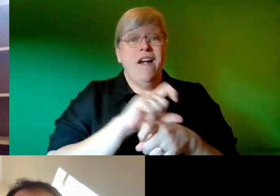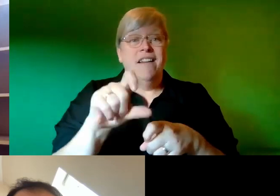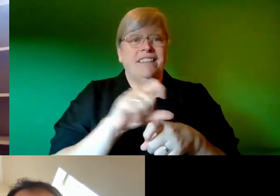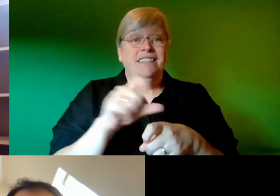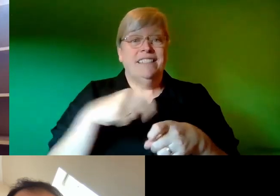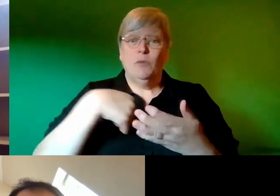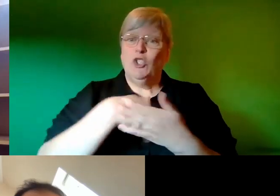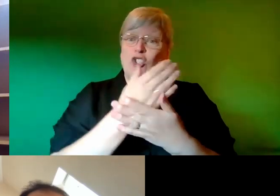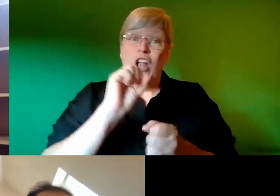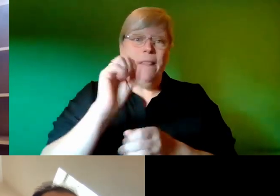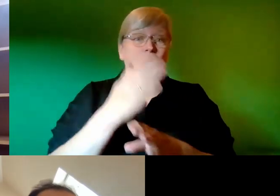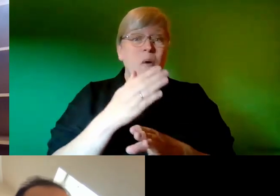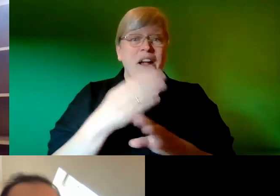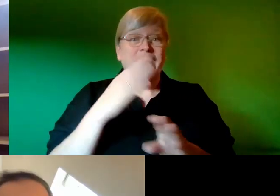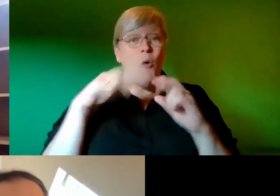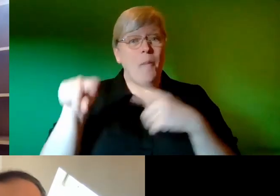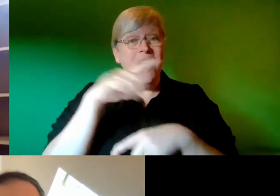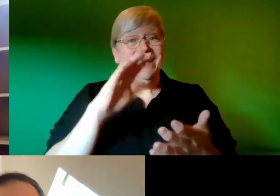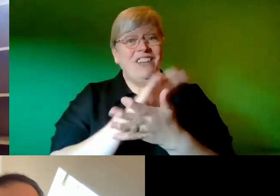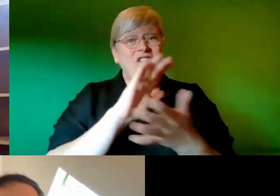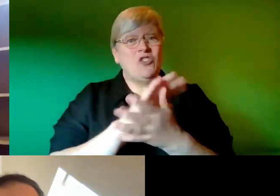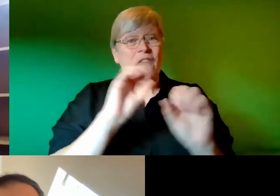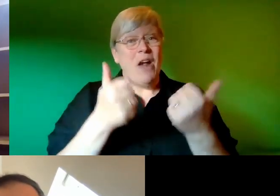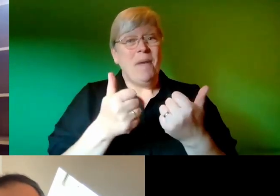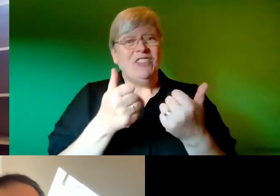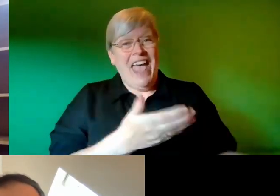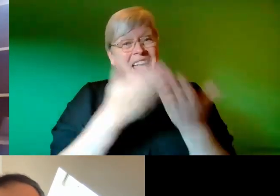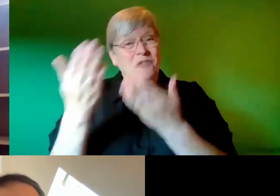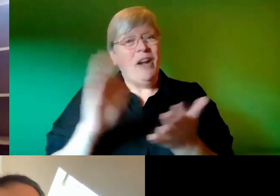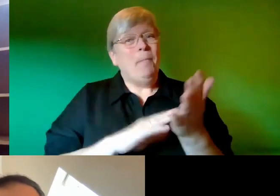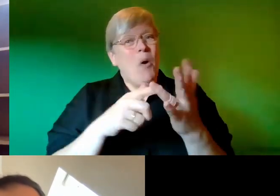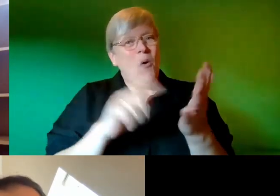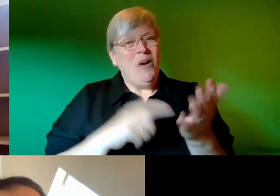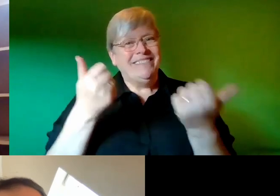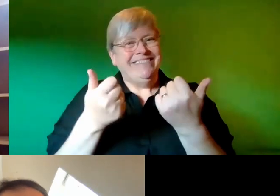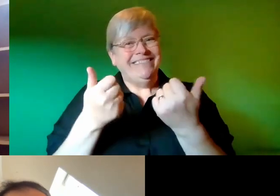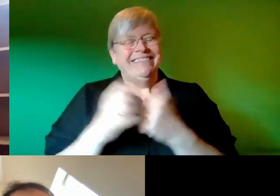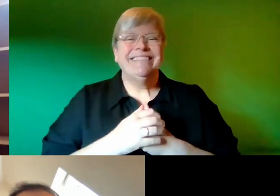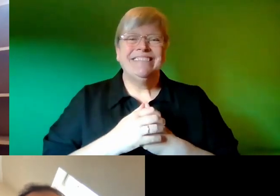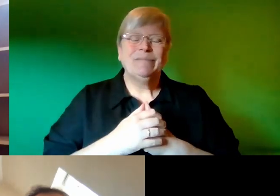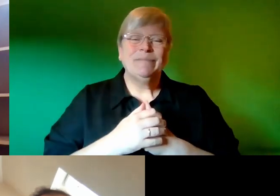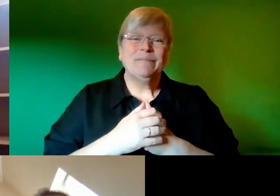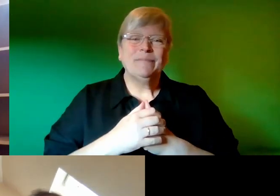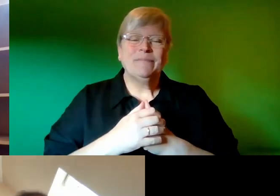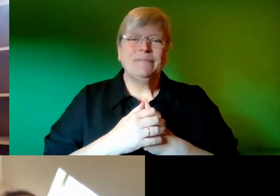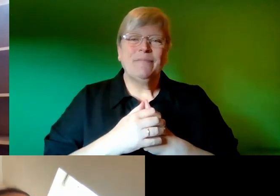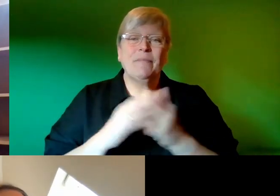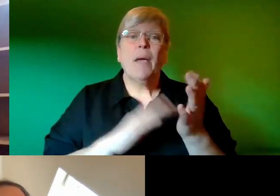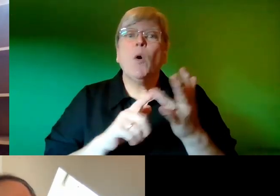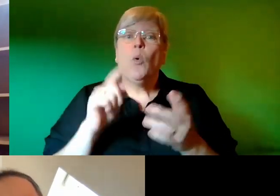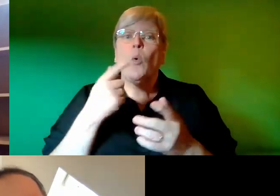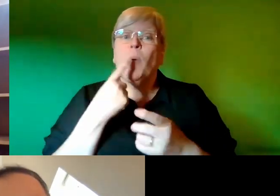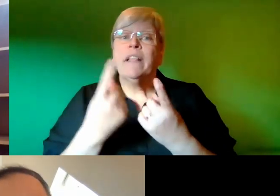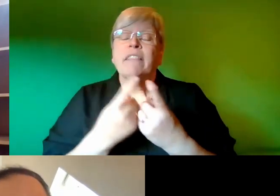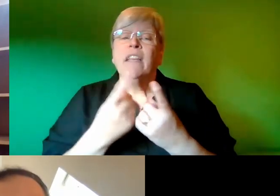to share their work with you and I hope you hope you enjoyed it very much so I'm going to hand you over to Mo and um if Mo I'm just going to say one